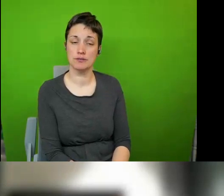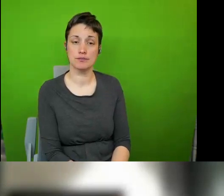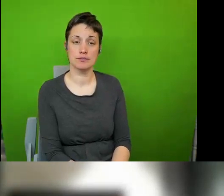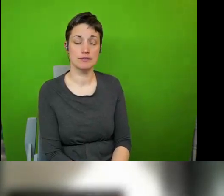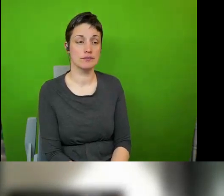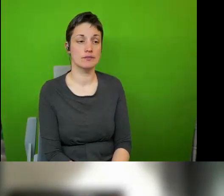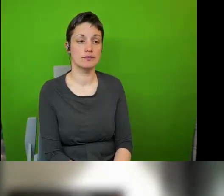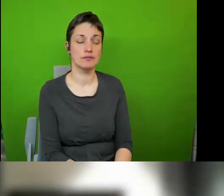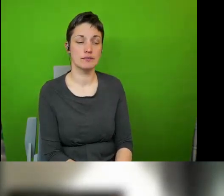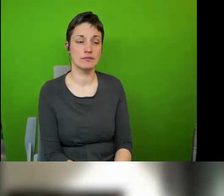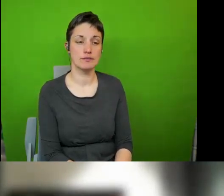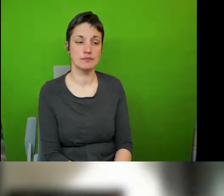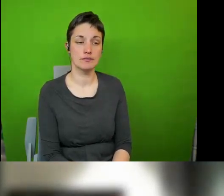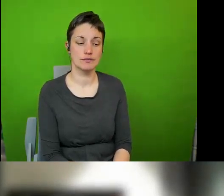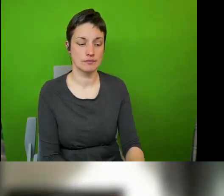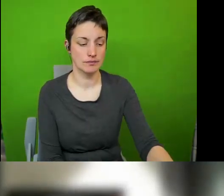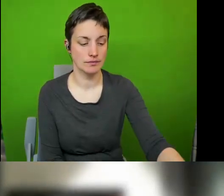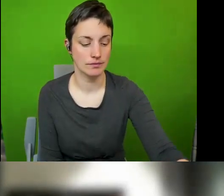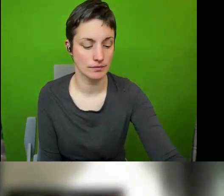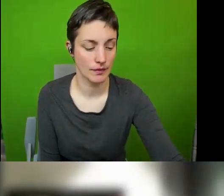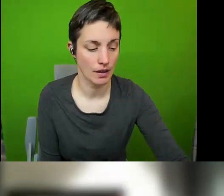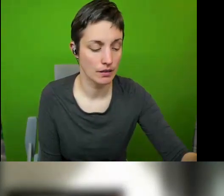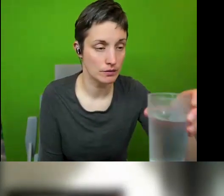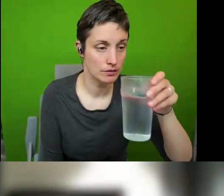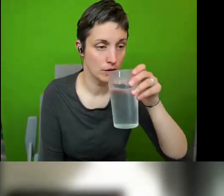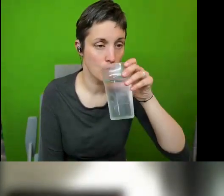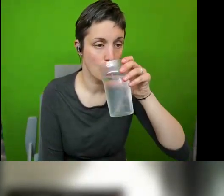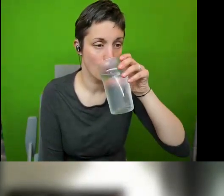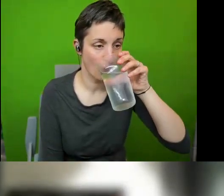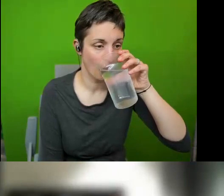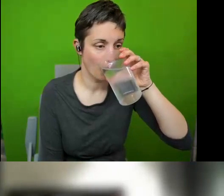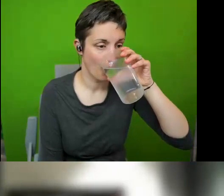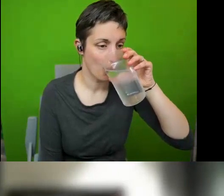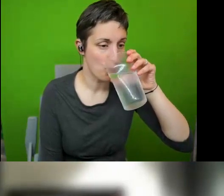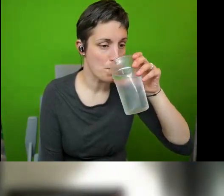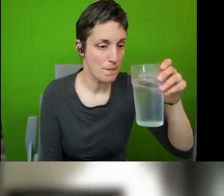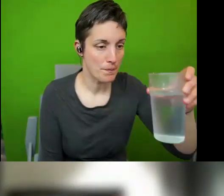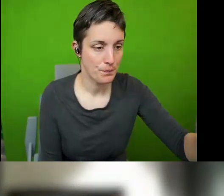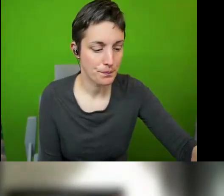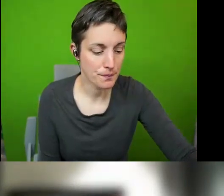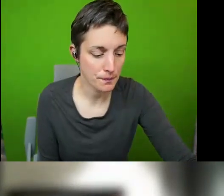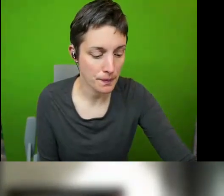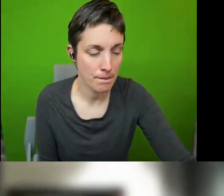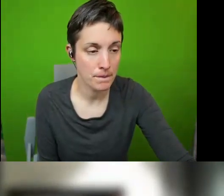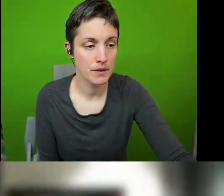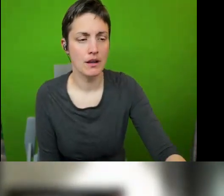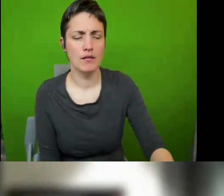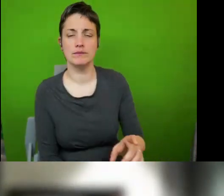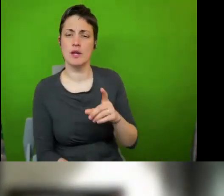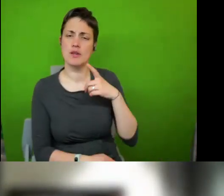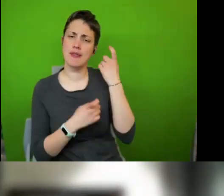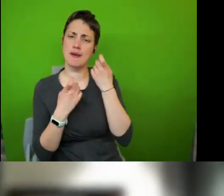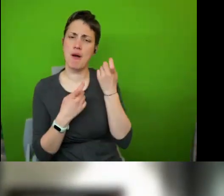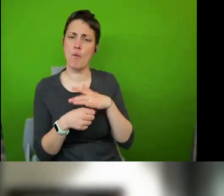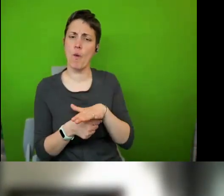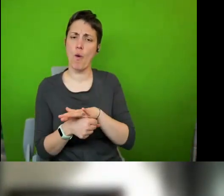so this is is it's back to thinking about that national local relationship um so there